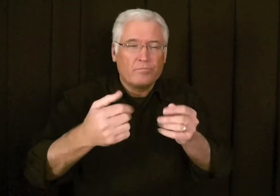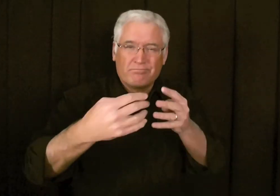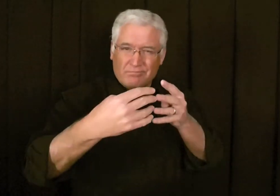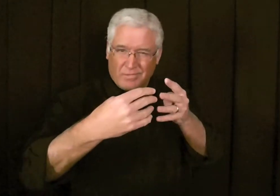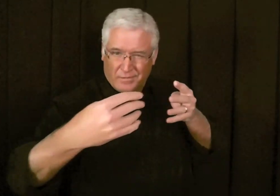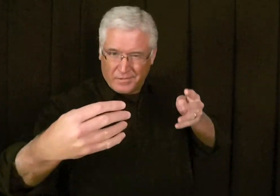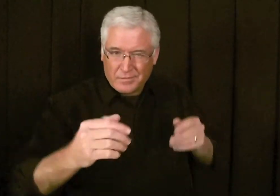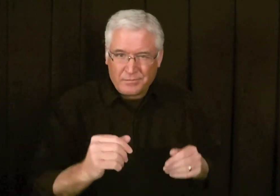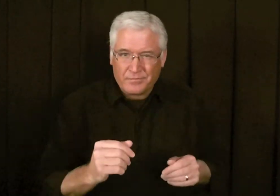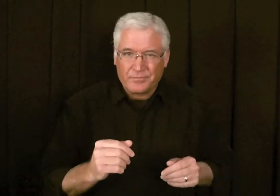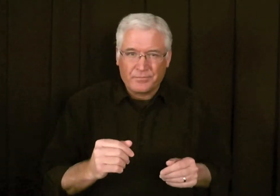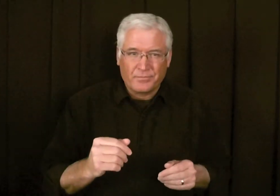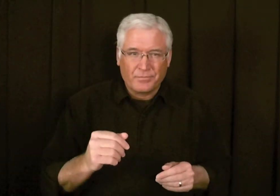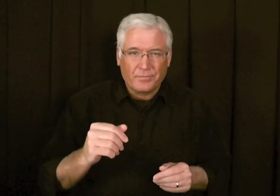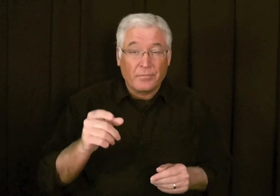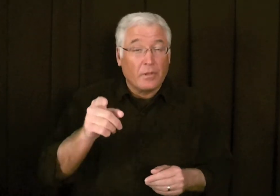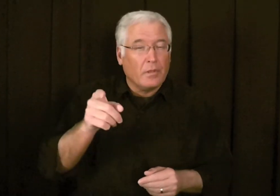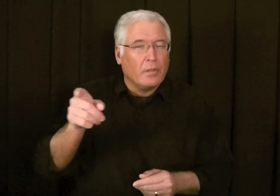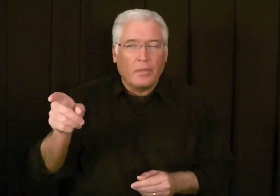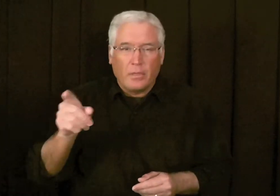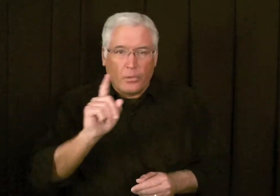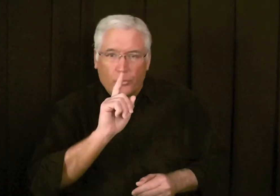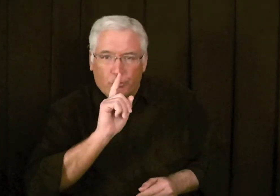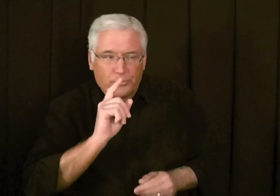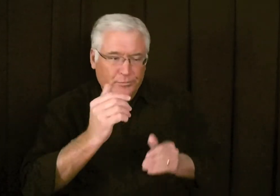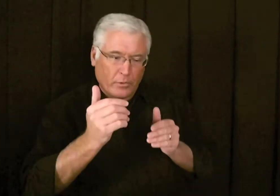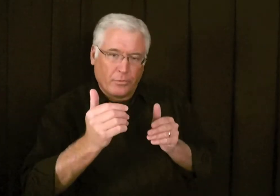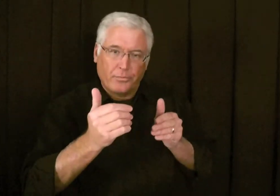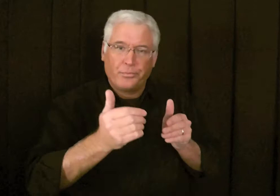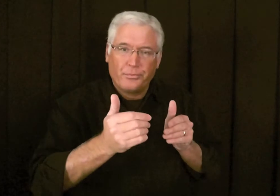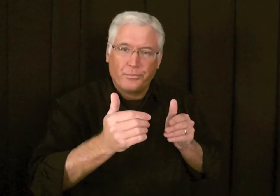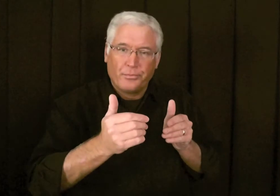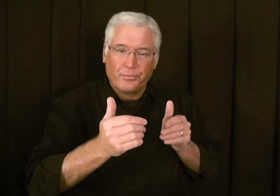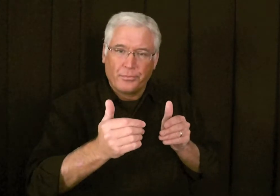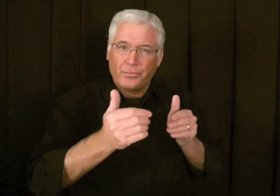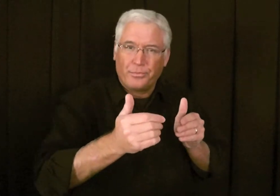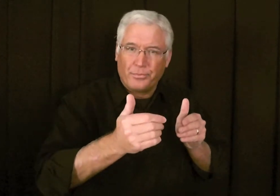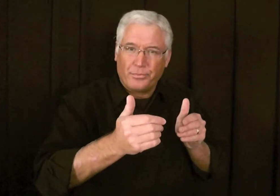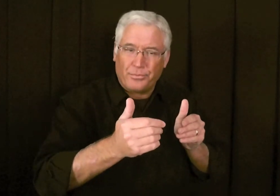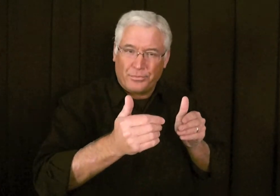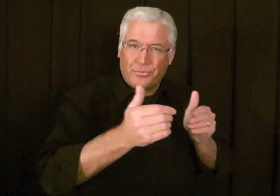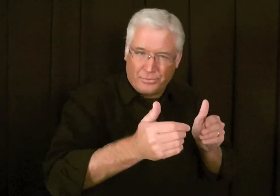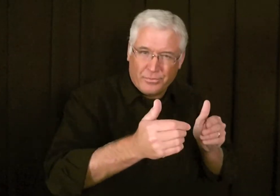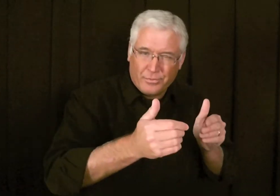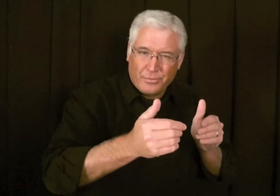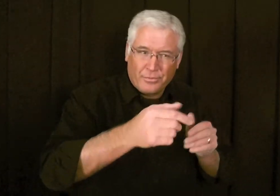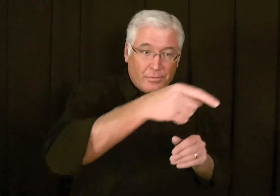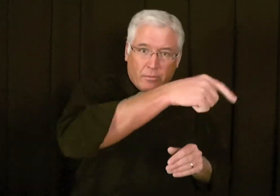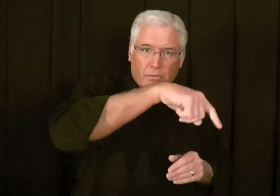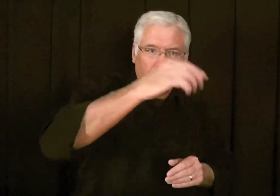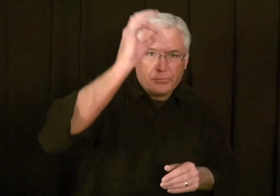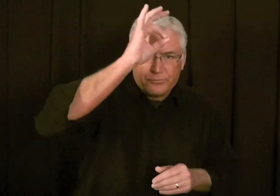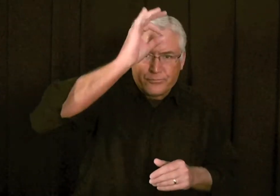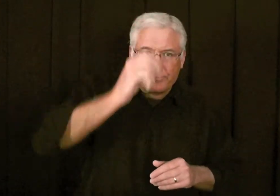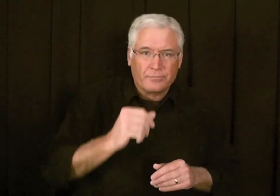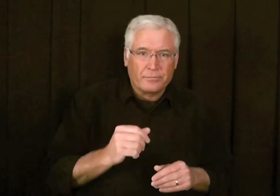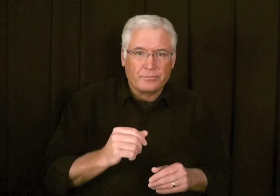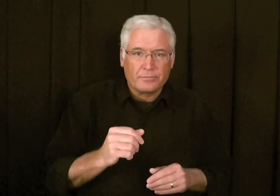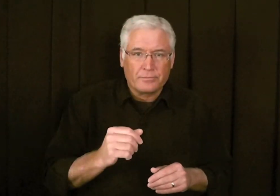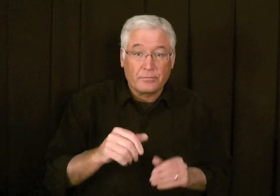fences and things like that. What they did is they secretly moved these. They just kept moving them inch by inch. And